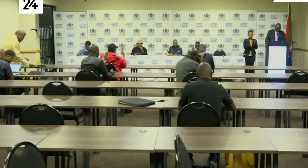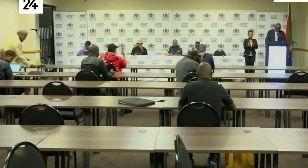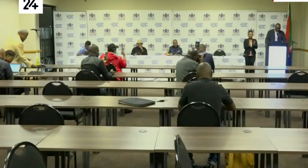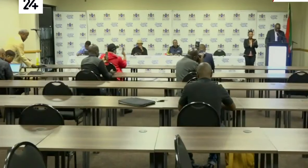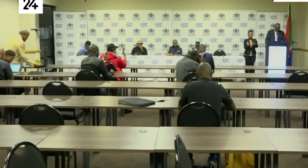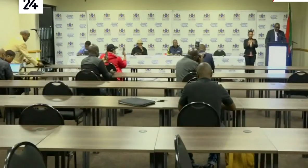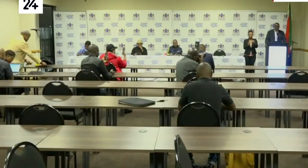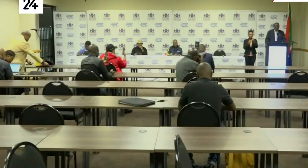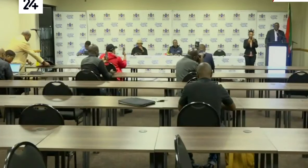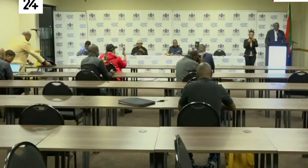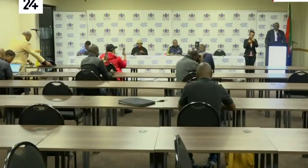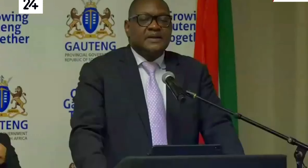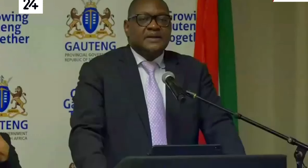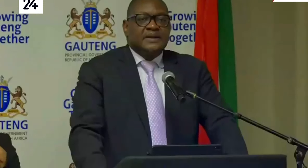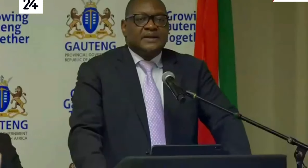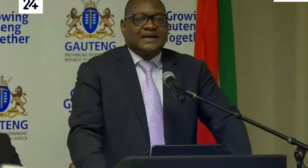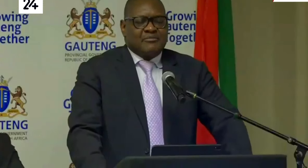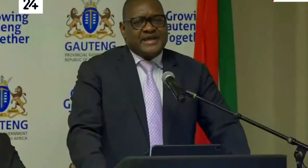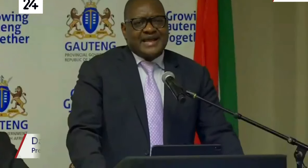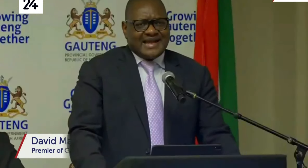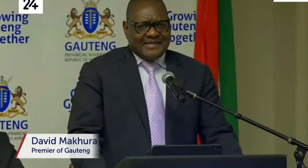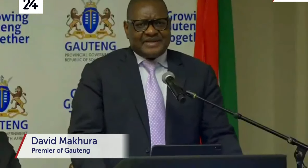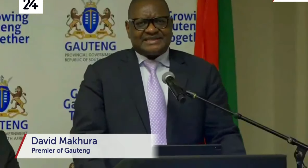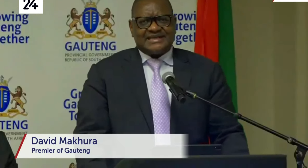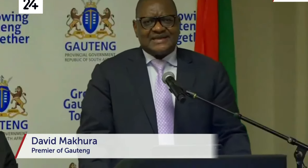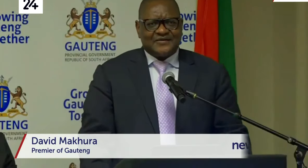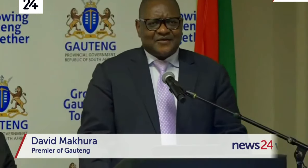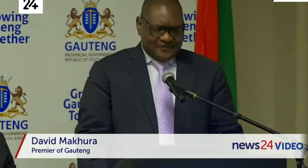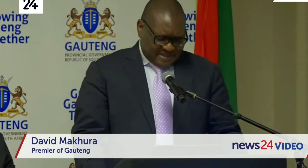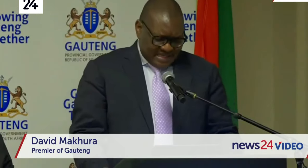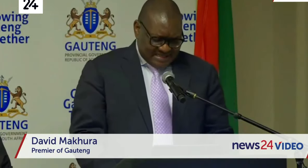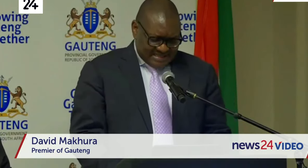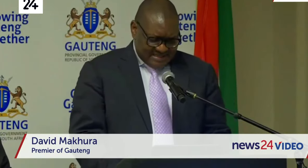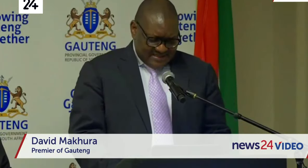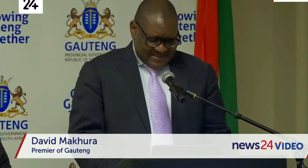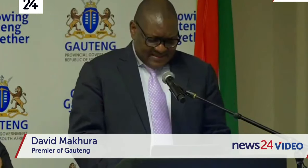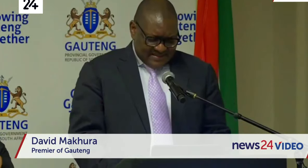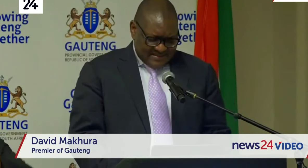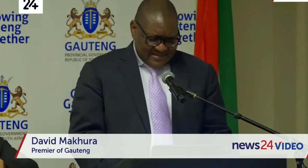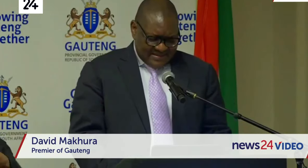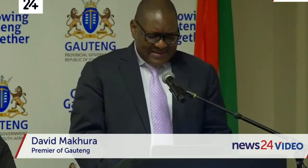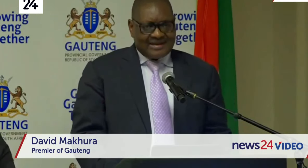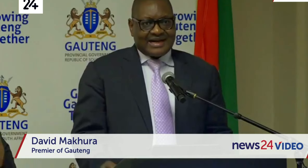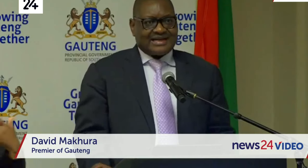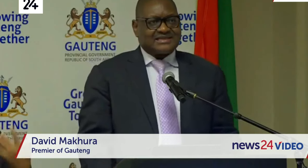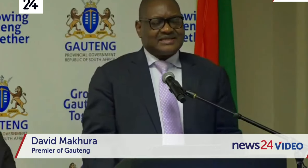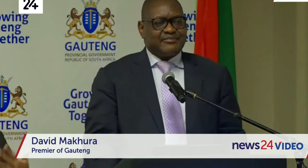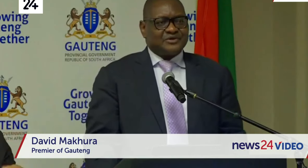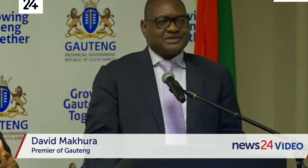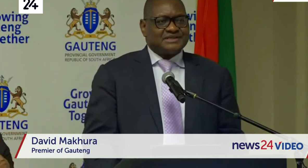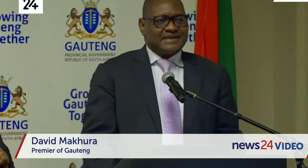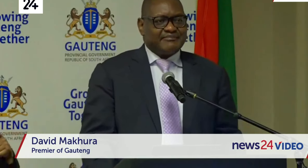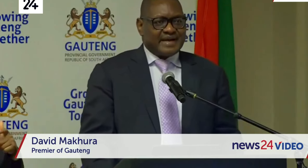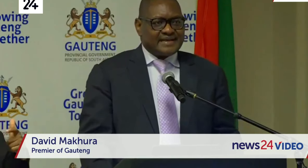loved ones. Now being an epicenter of COVID-19 in our country